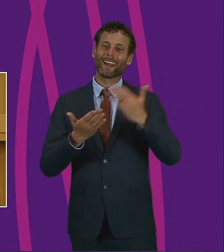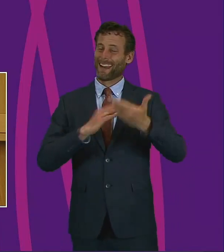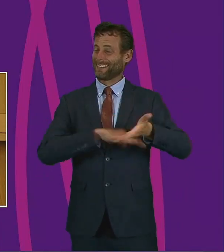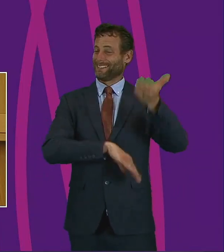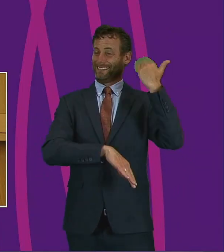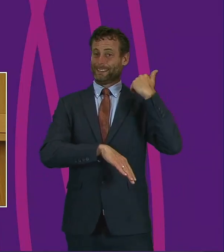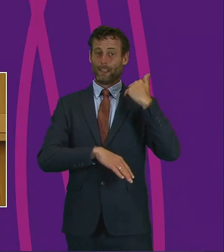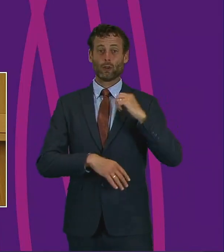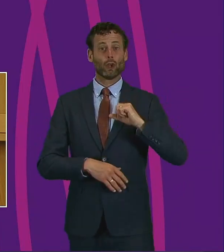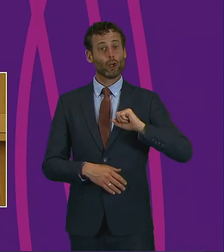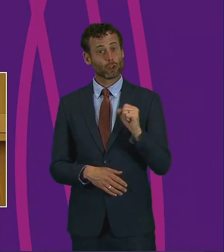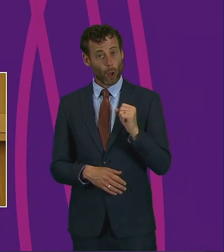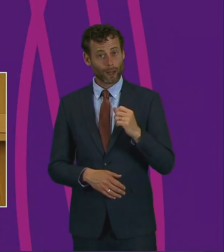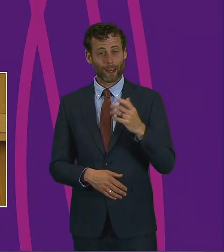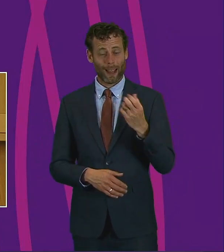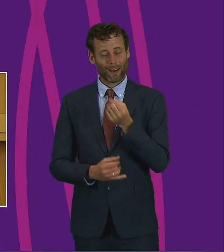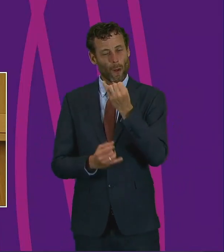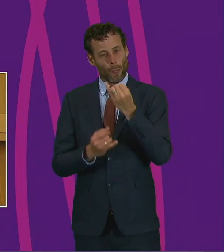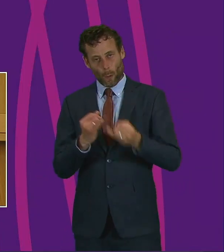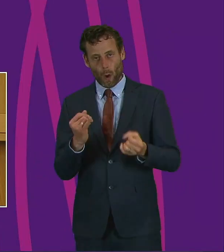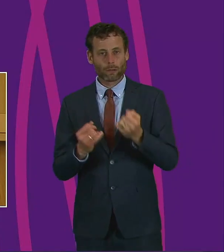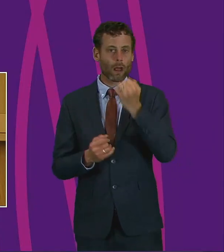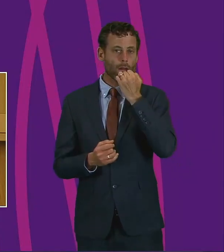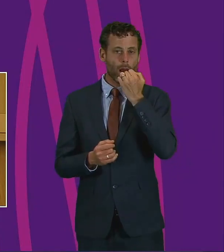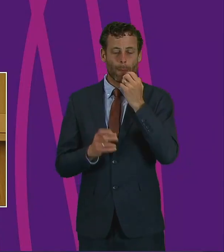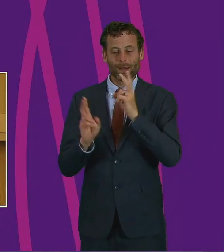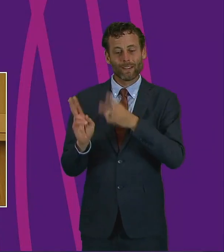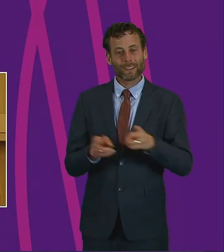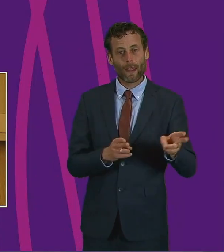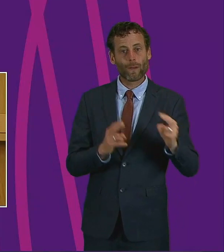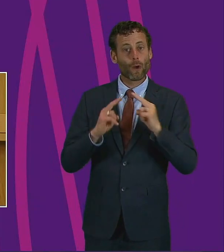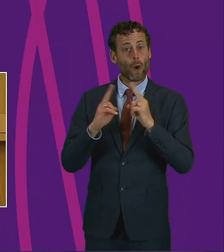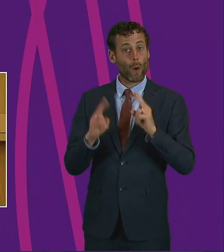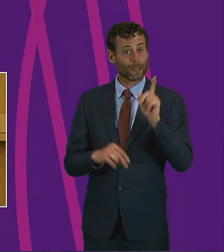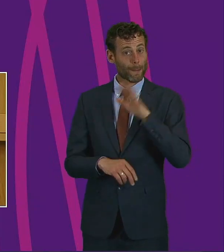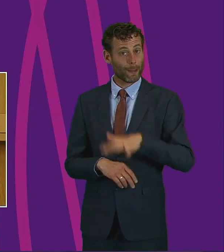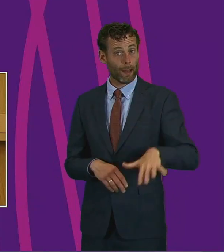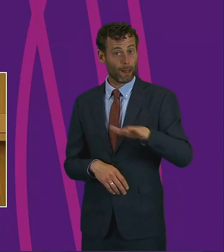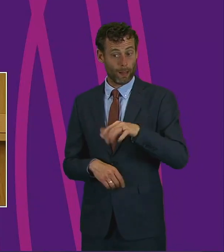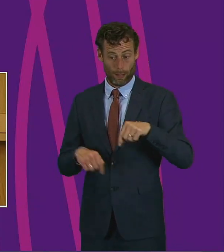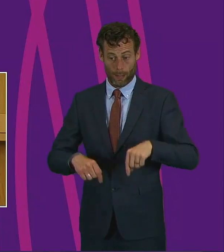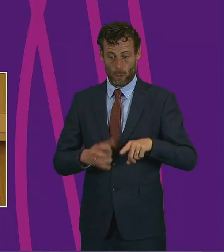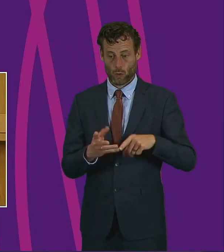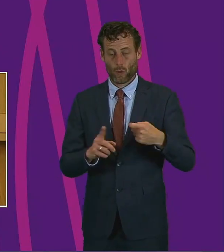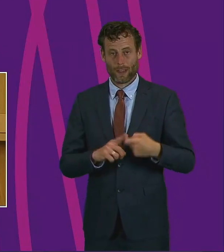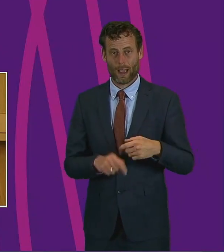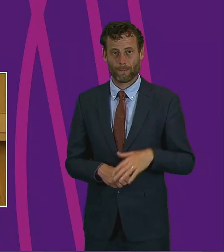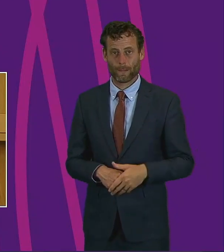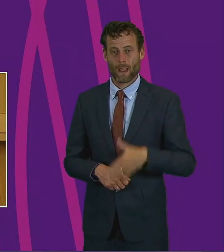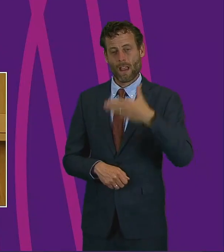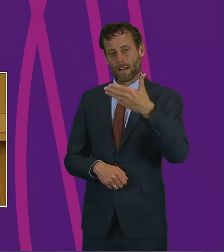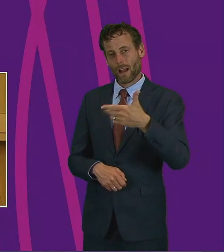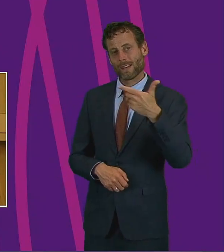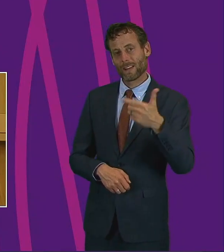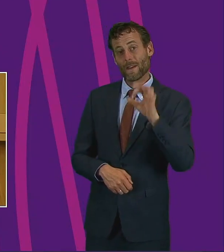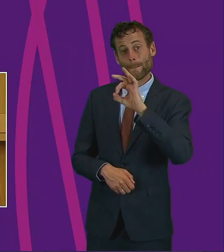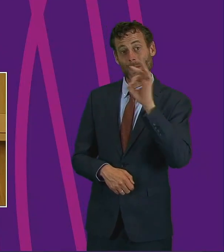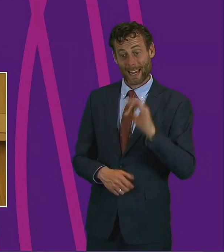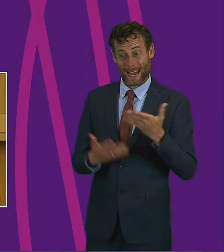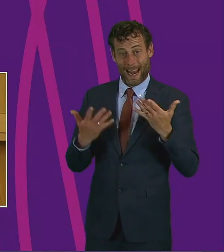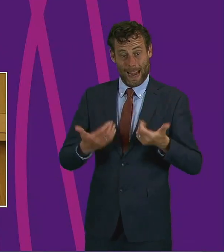had the worst death rate for the homeless in the United Kingdom. And while 97% of rough sleepers are being